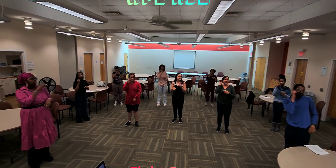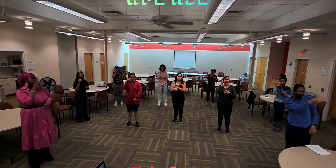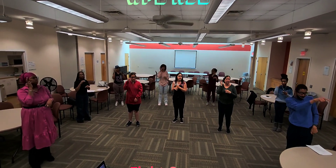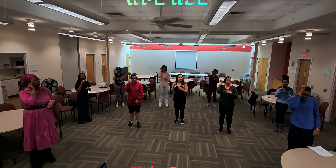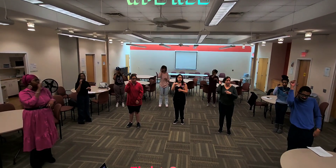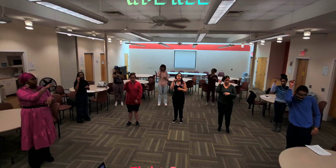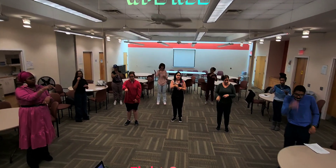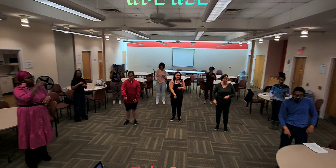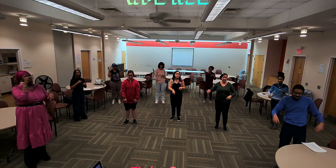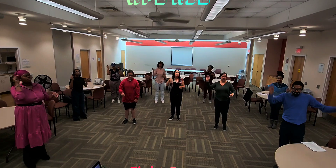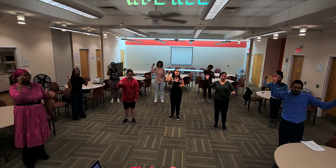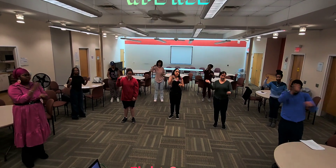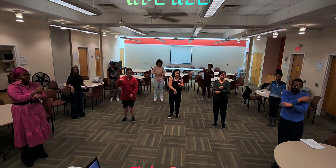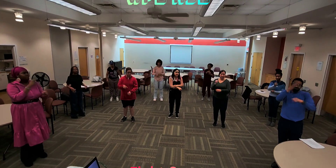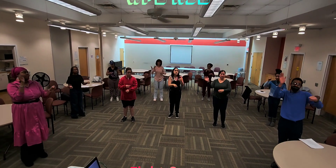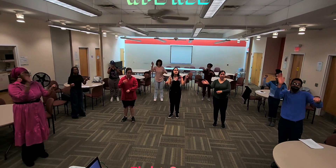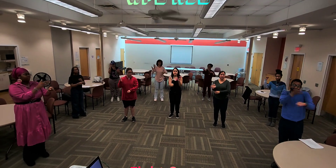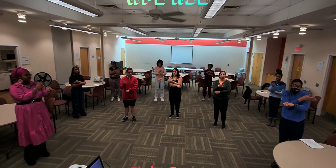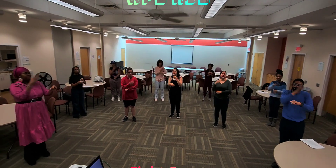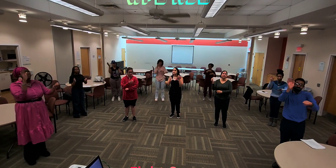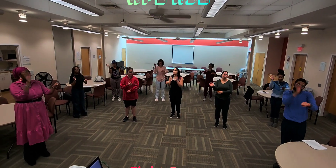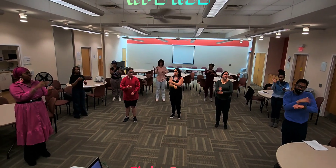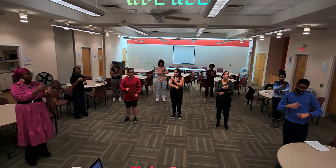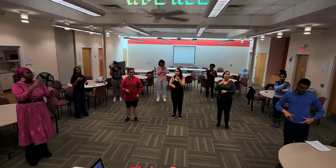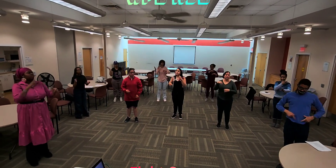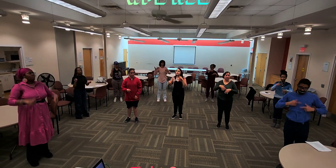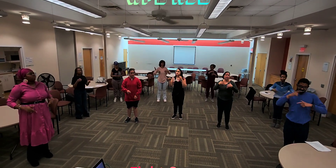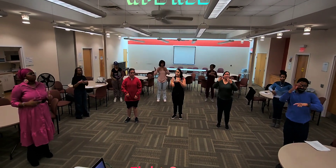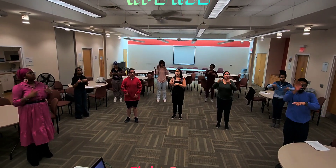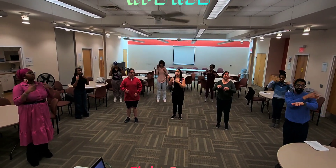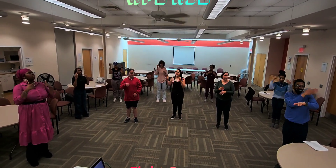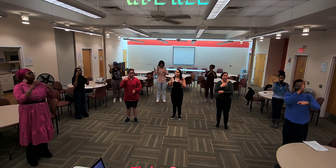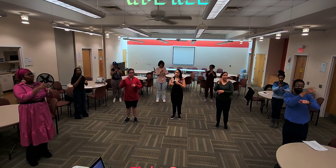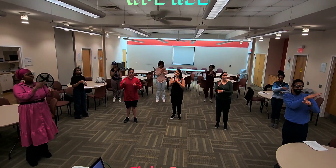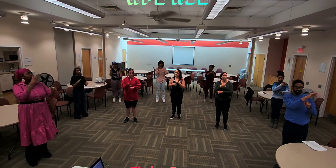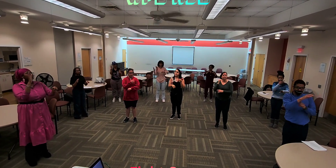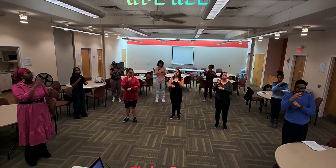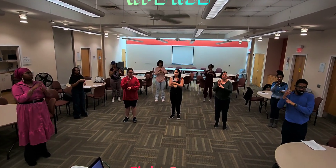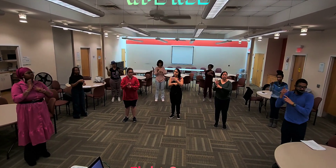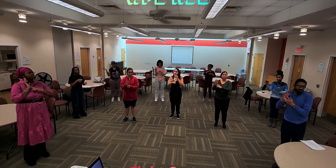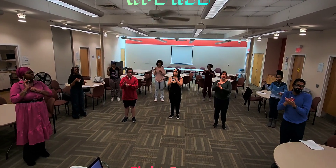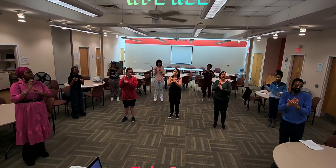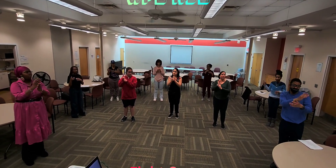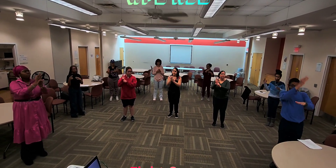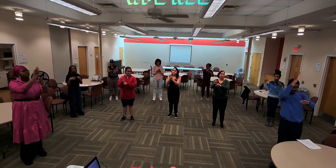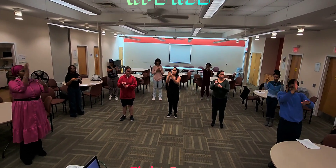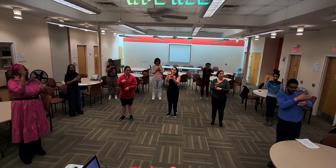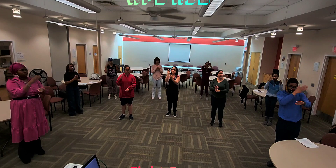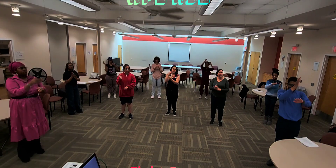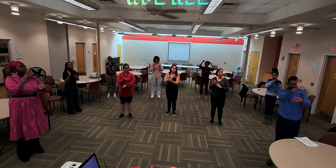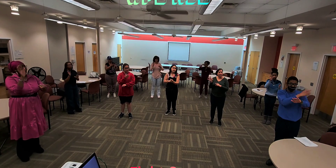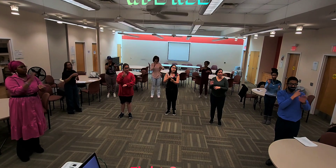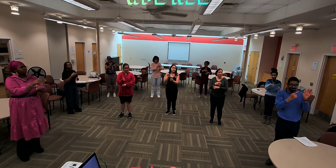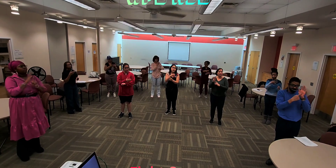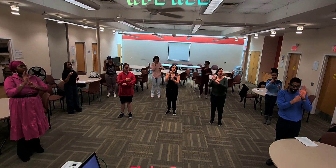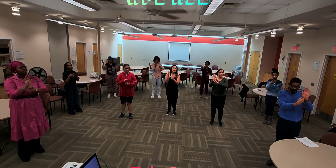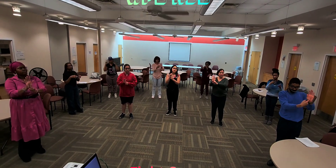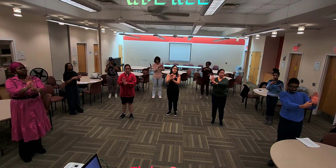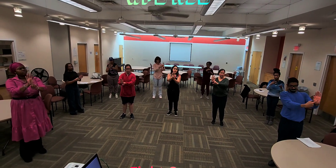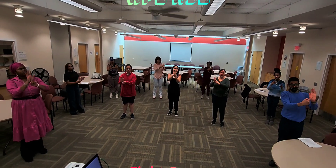time? This is my fight song, take back my life song Through the night song